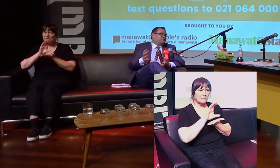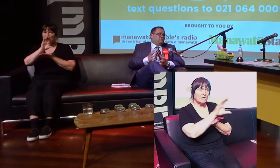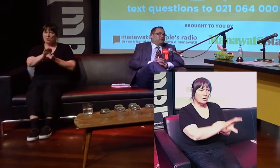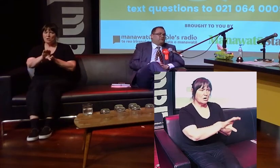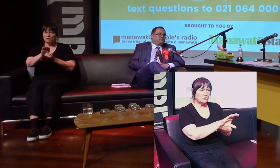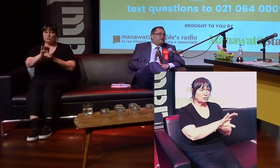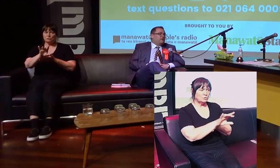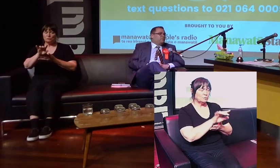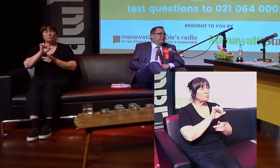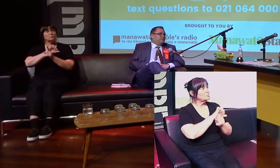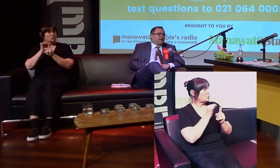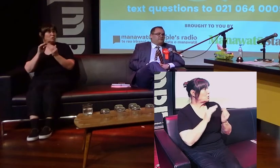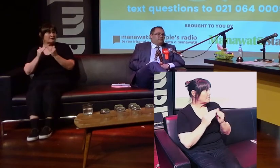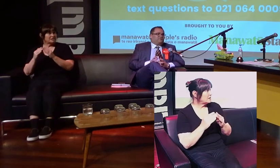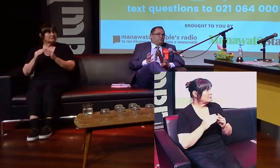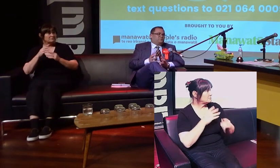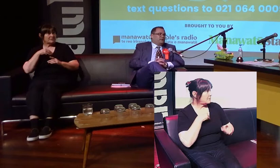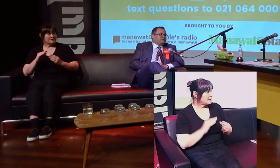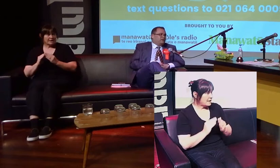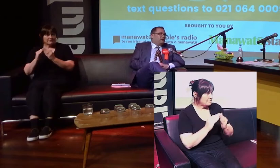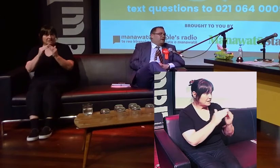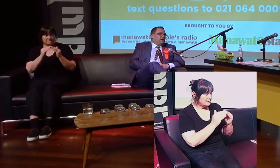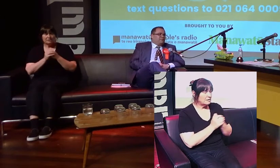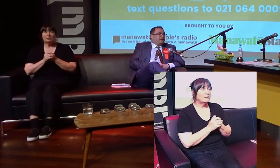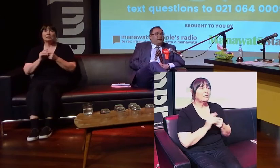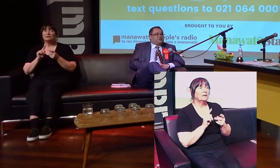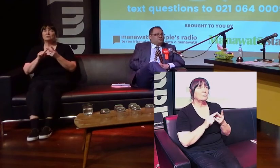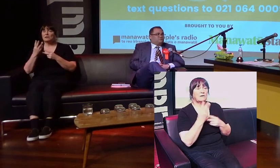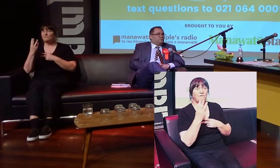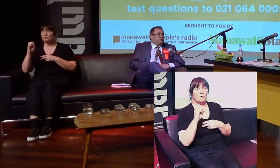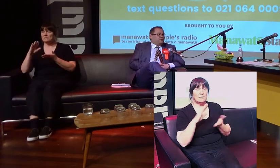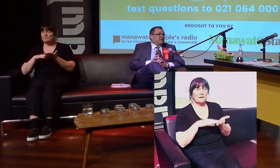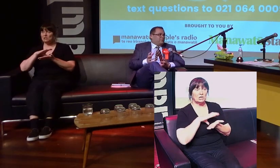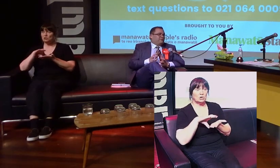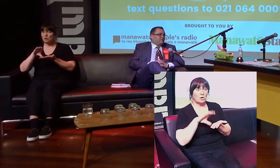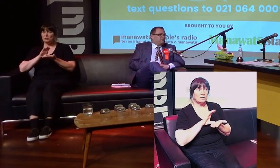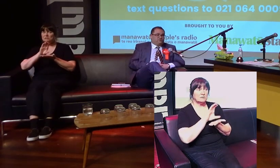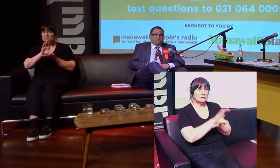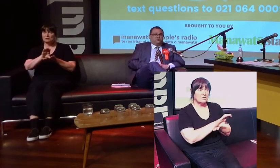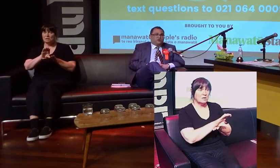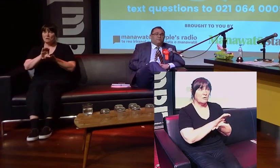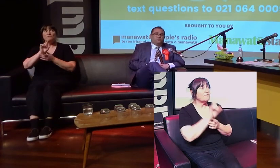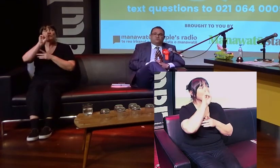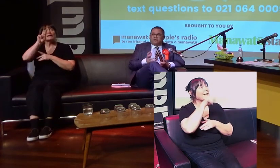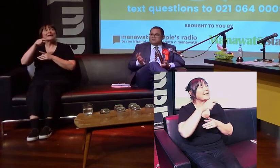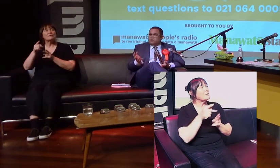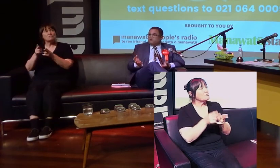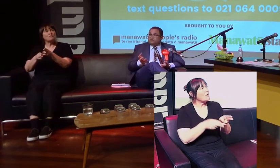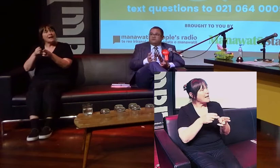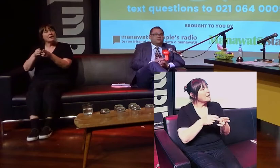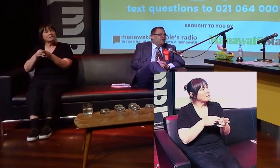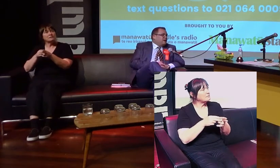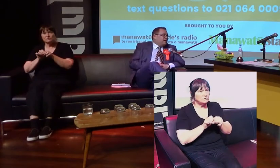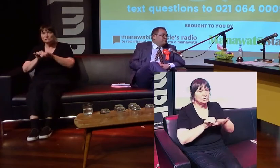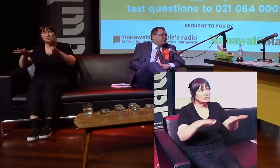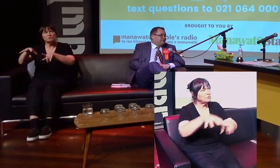House, that's social housing. When we look at the $40 million allocation for the Kiwi Rail distribution hub, which plays to our